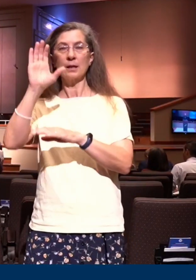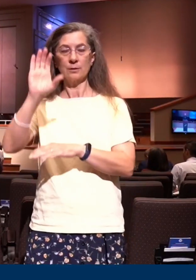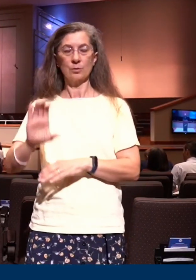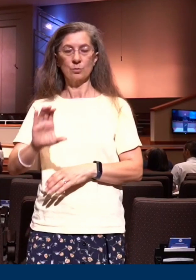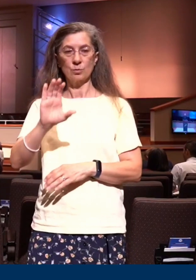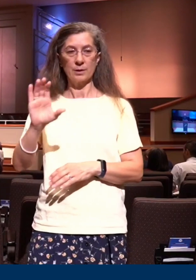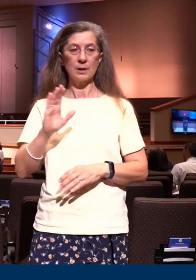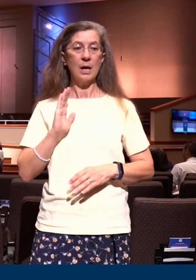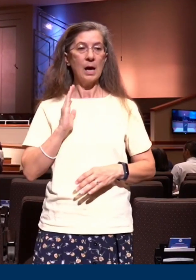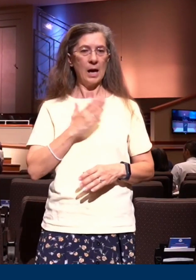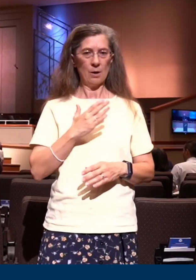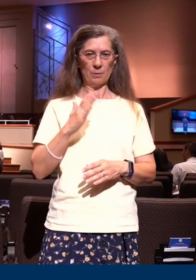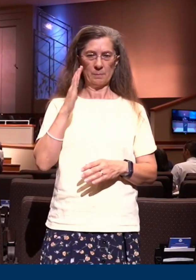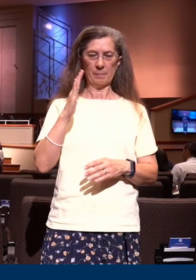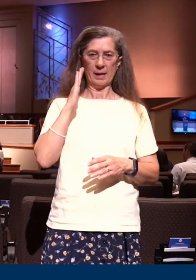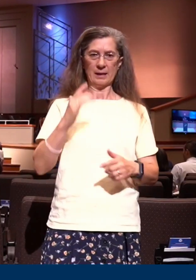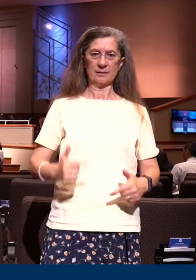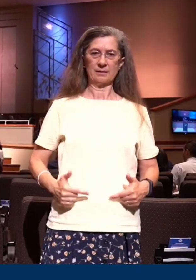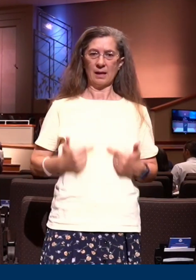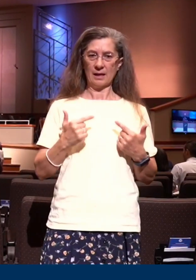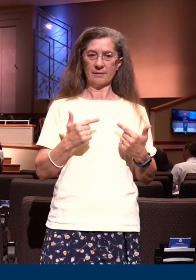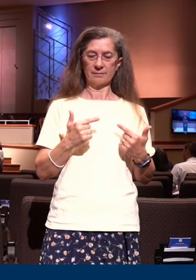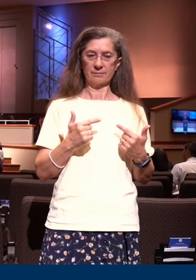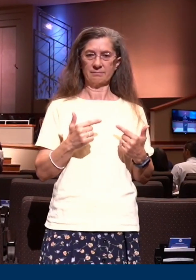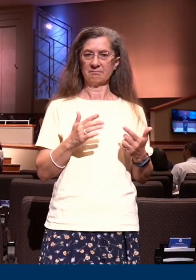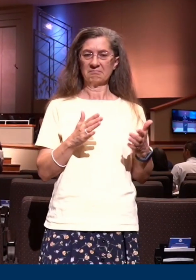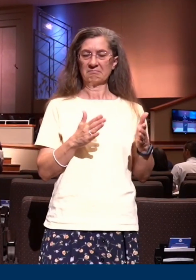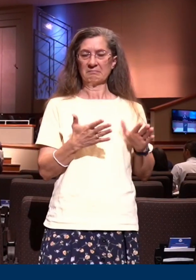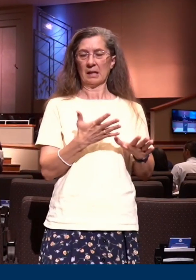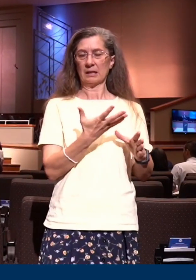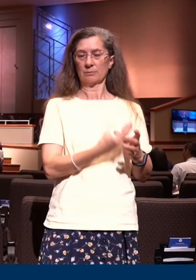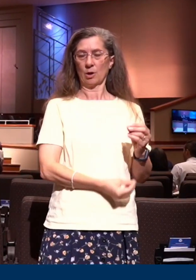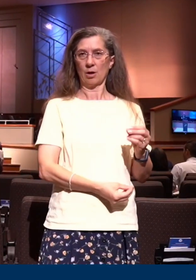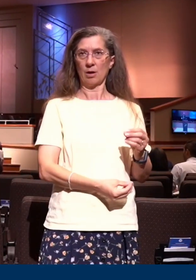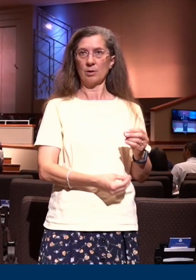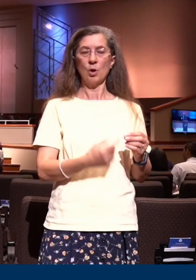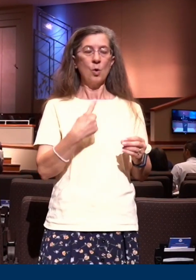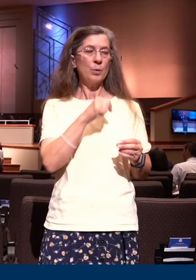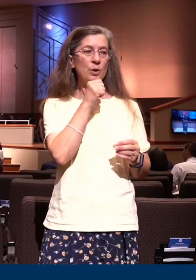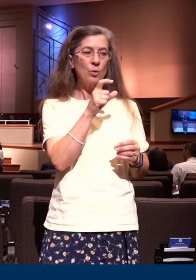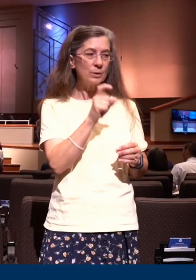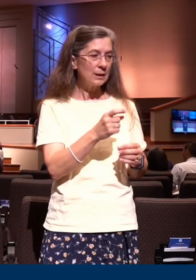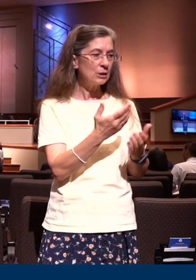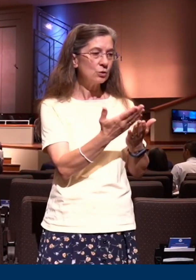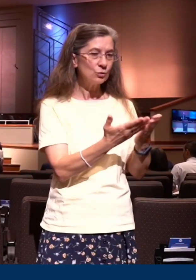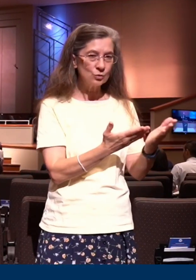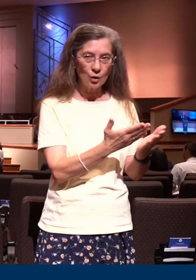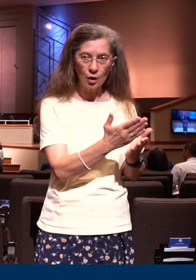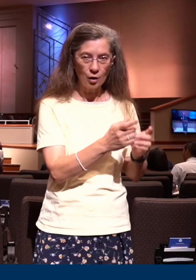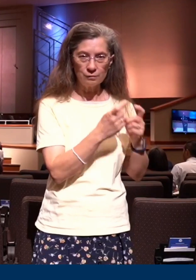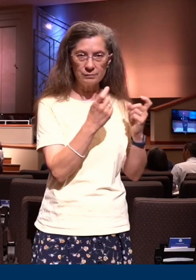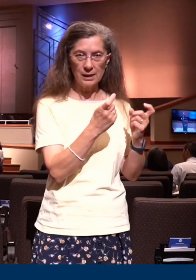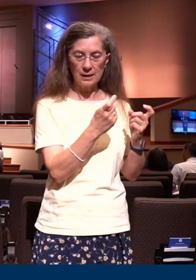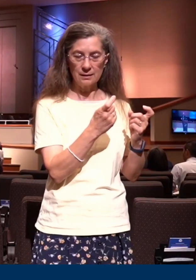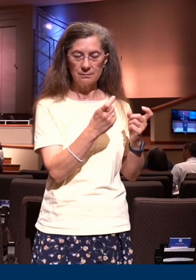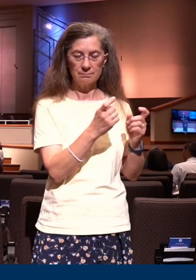man is dead, so now our body does not have to be enslaved to sin any longer. Are there